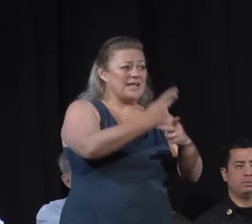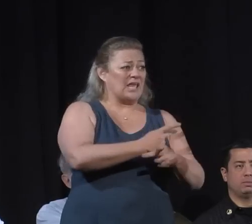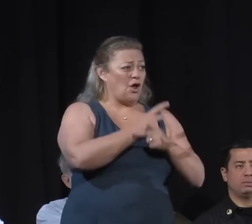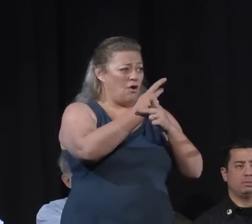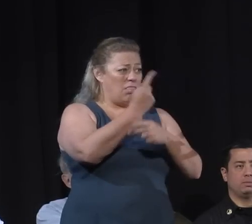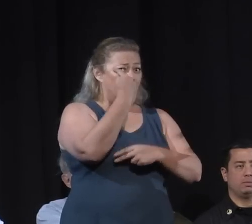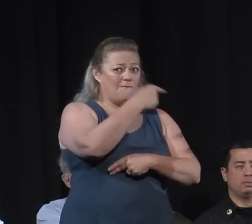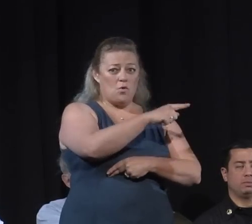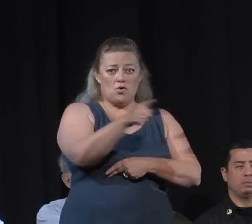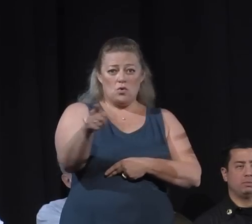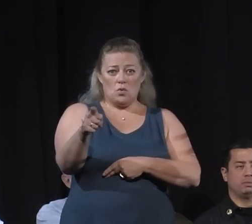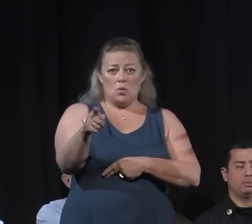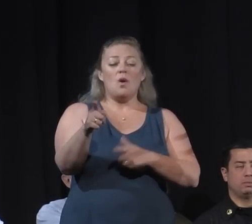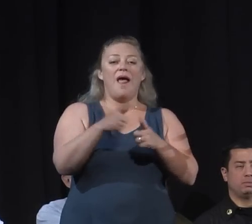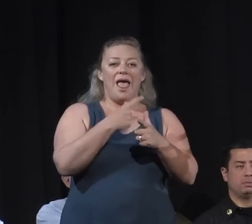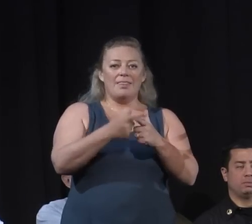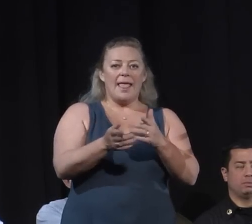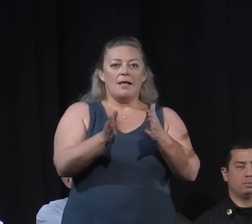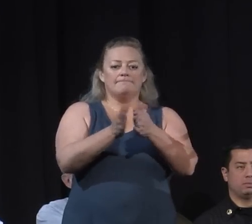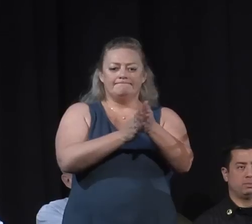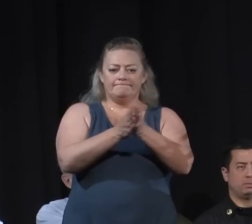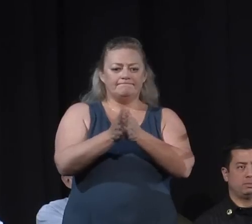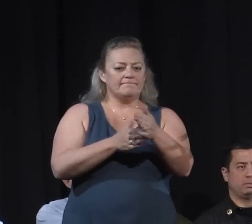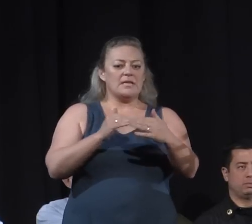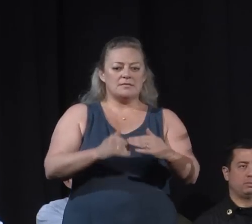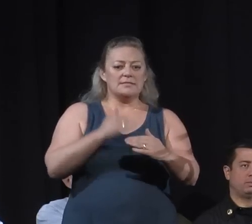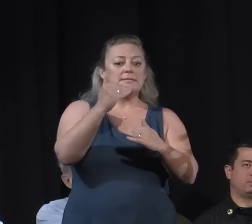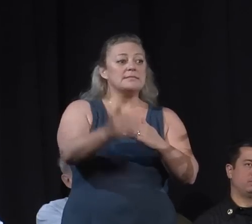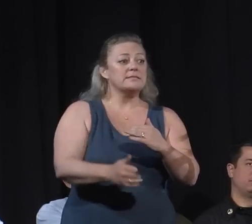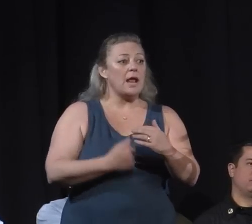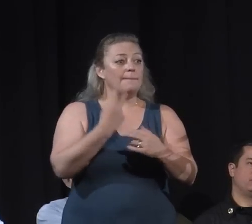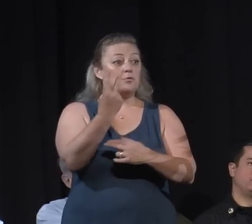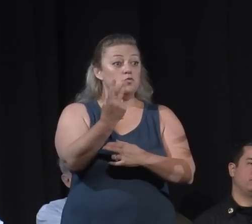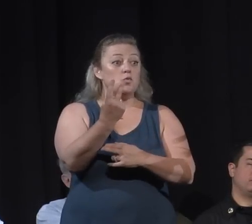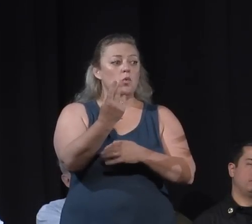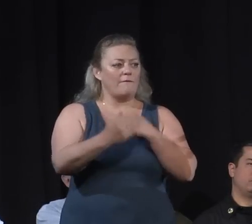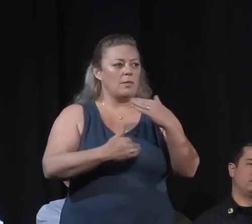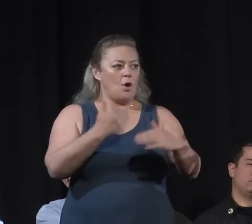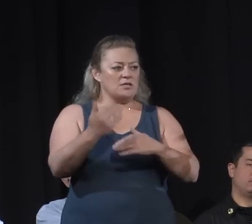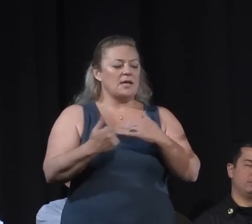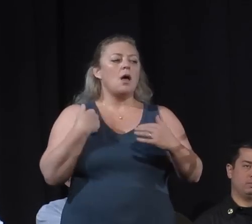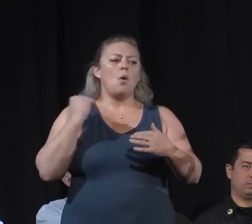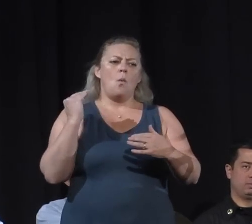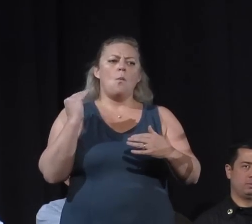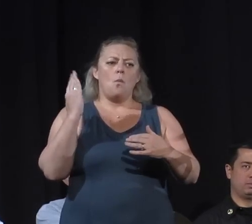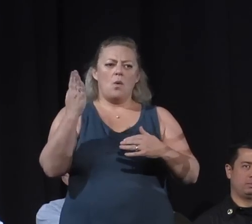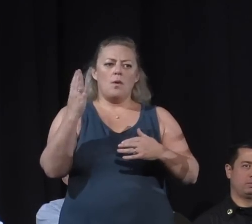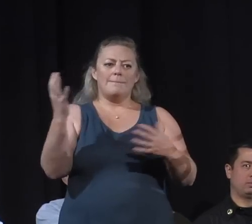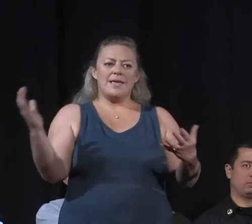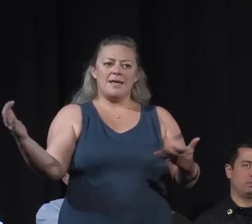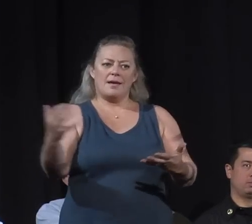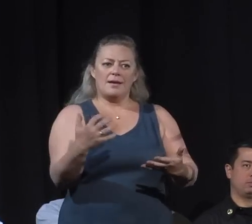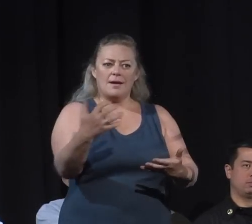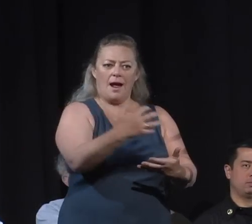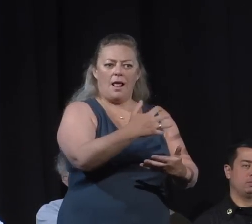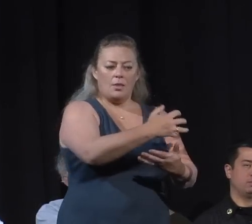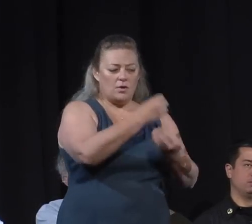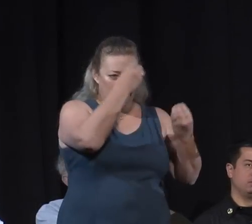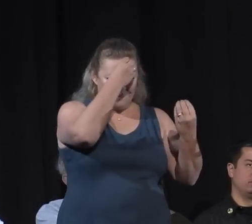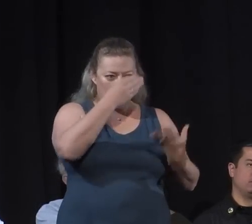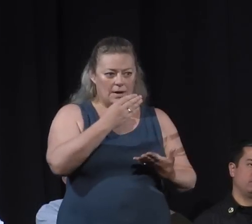And then we can move into the step two process, and we'll be gathering information on that. We're trying to